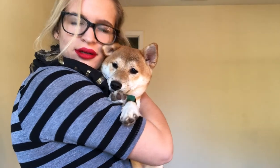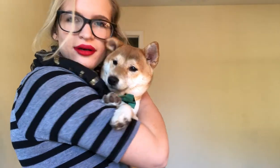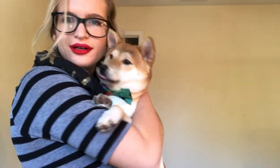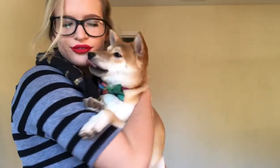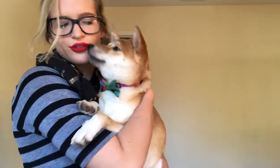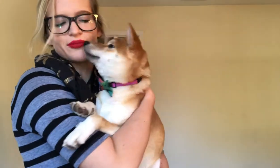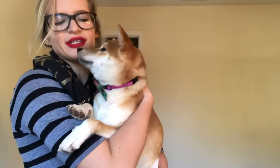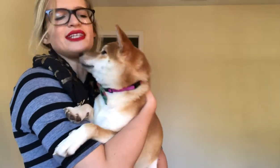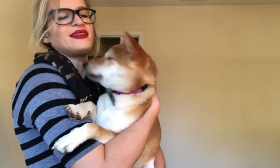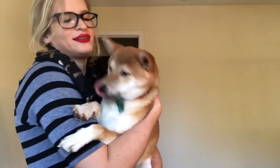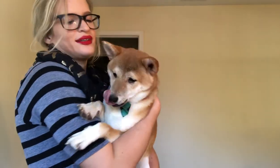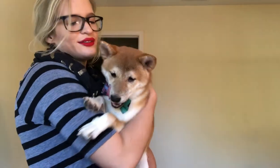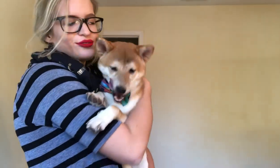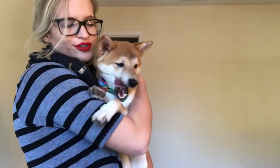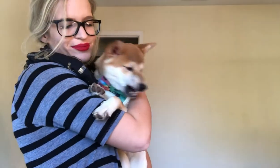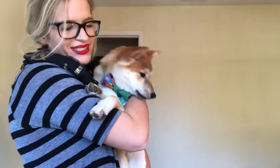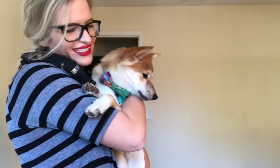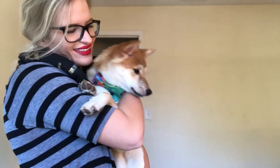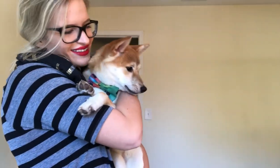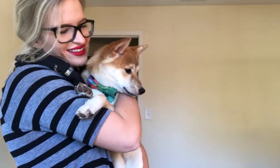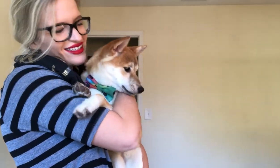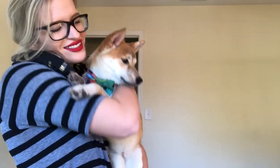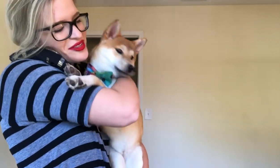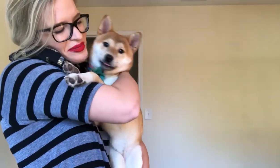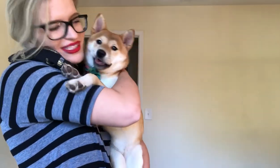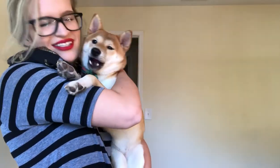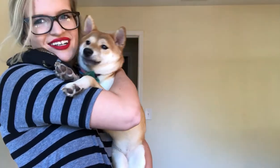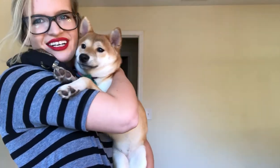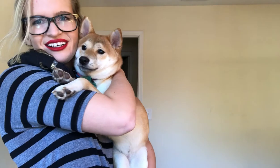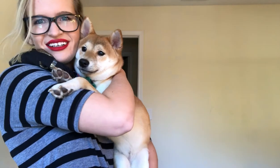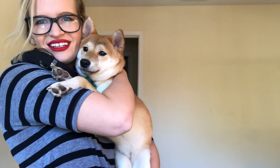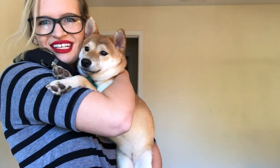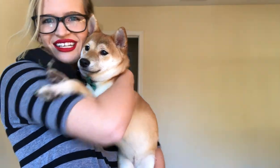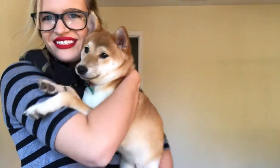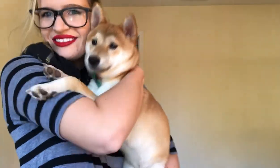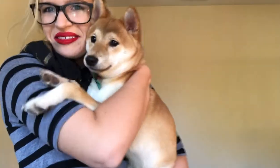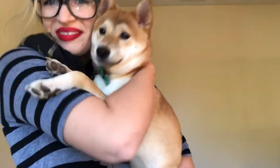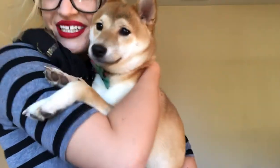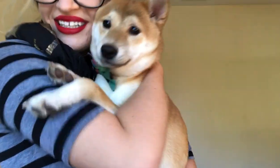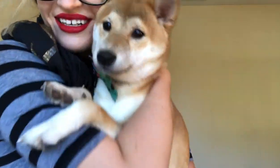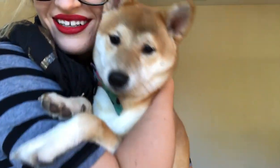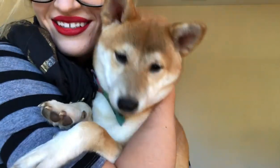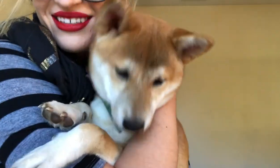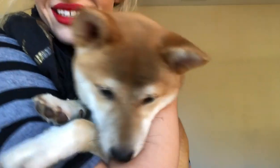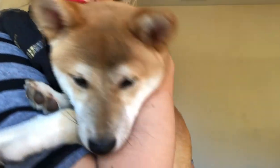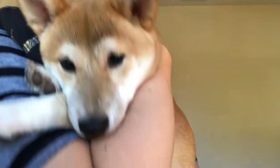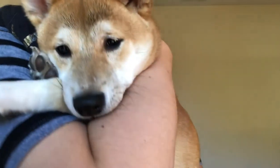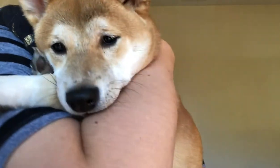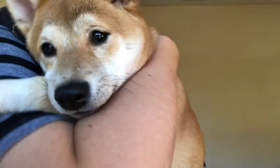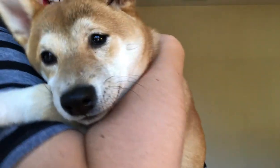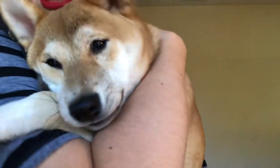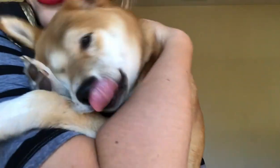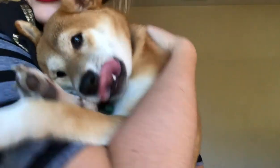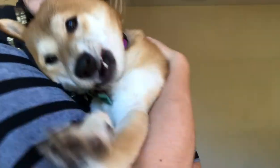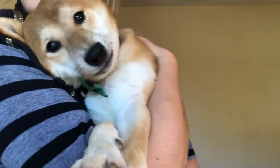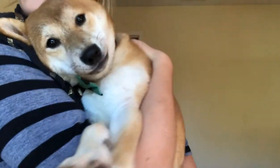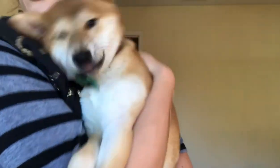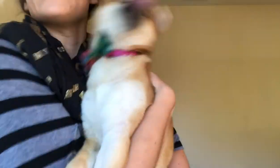Are you so pretty? Are you so pretty? Are you a pretty girl? Are you a pretty girl? Yeah, look at the face. Oh, okay,